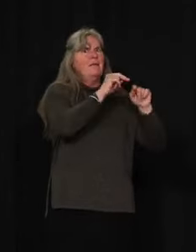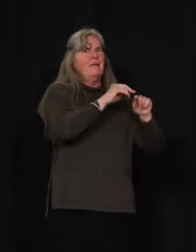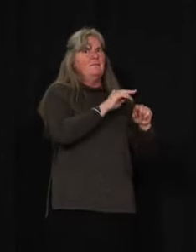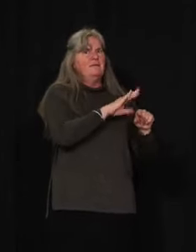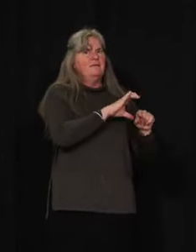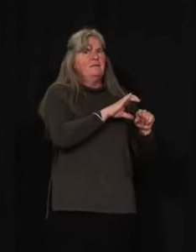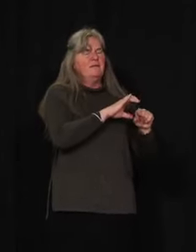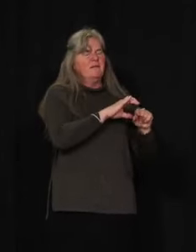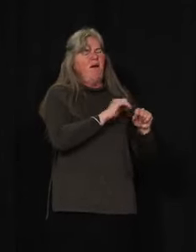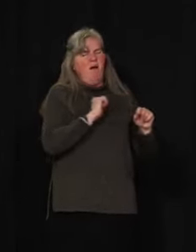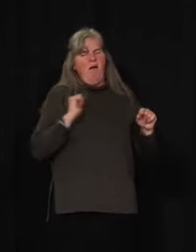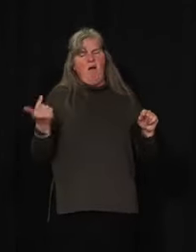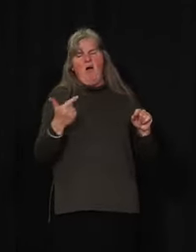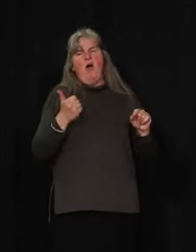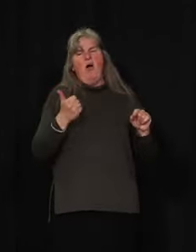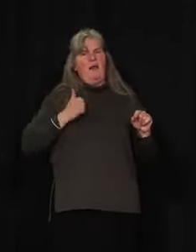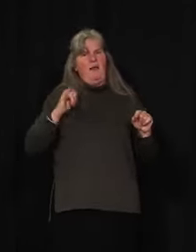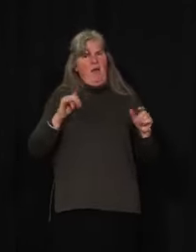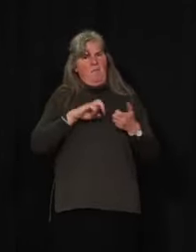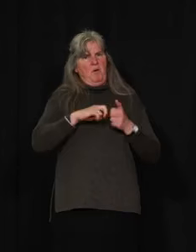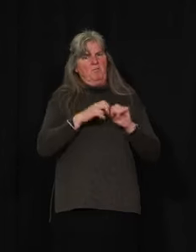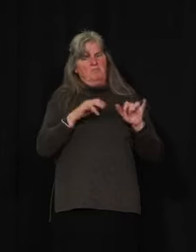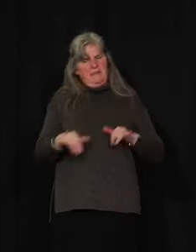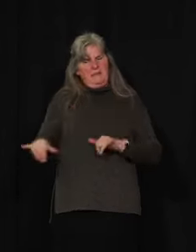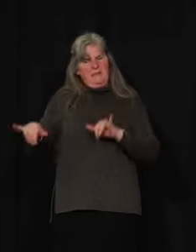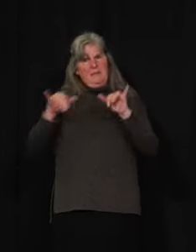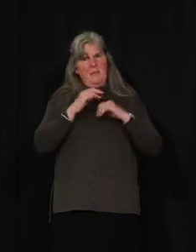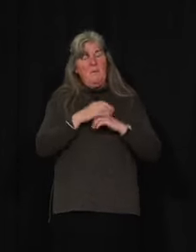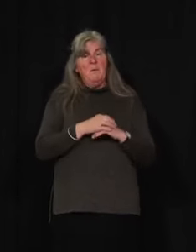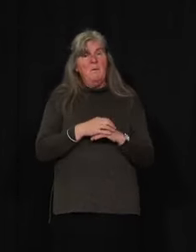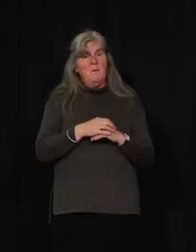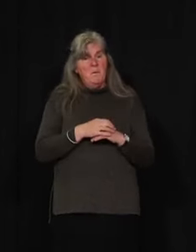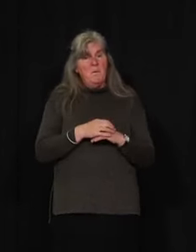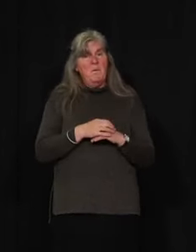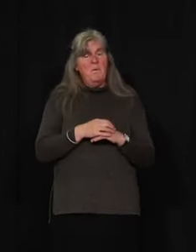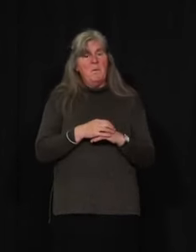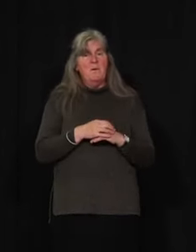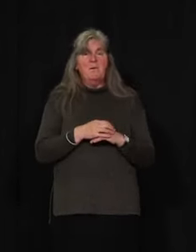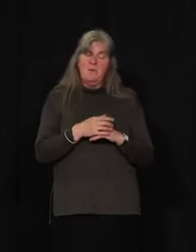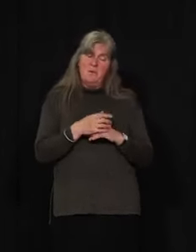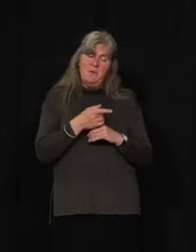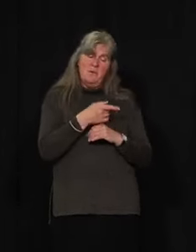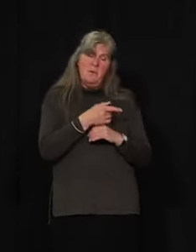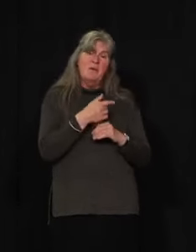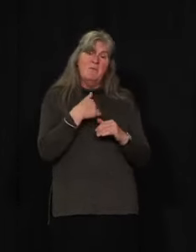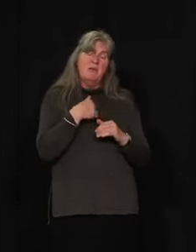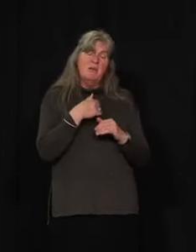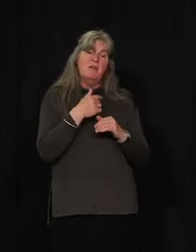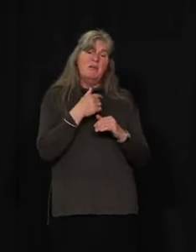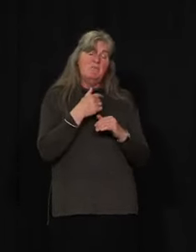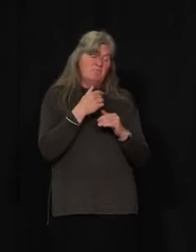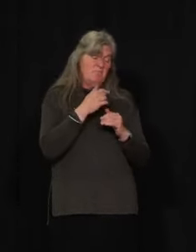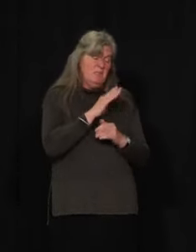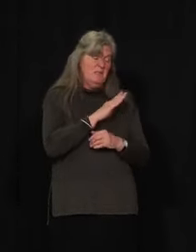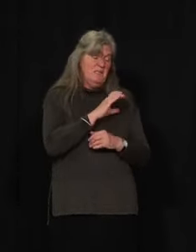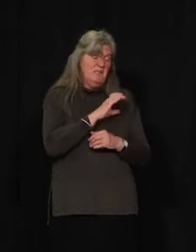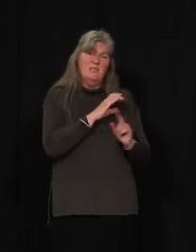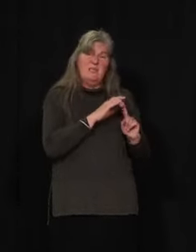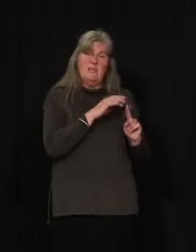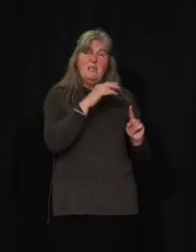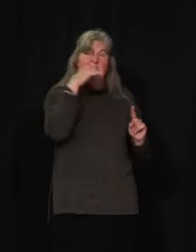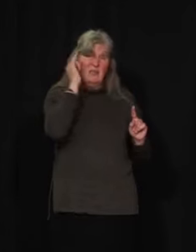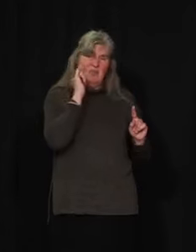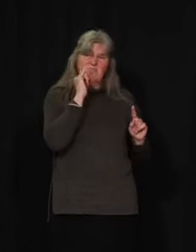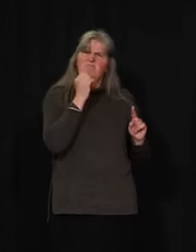problem. And as neighbors to BC, I think it's something that we also experience disproportionately.